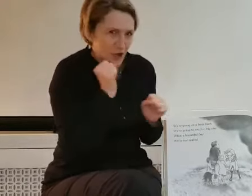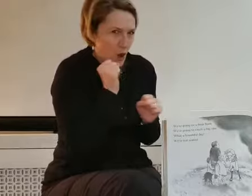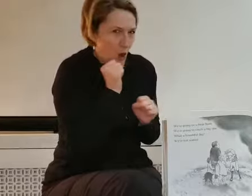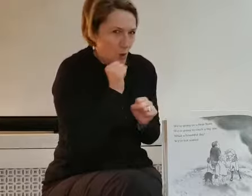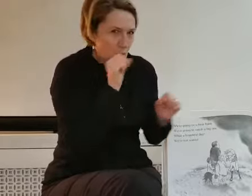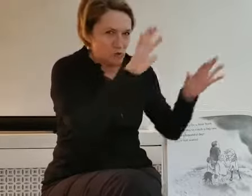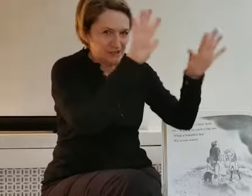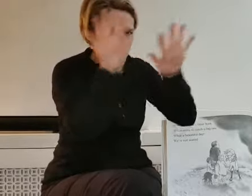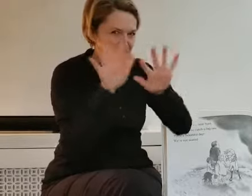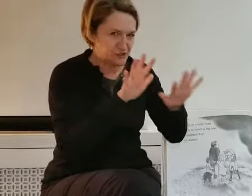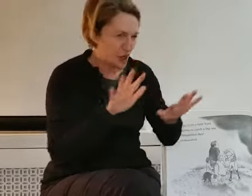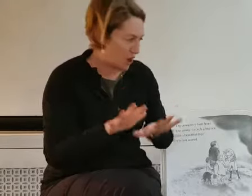Cold in the snow.